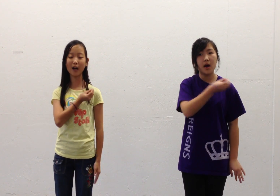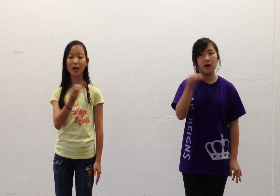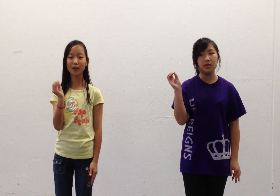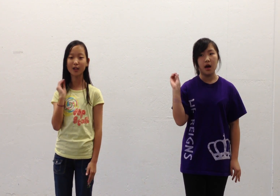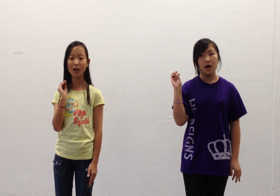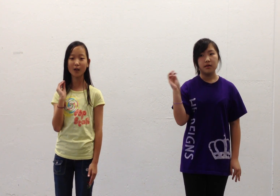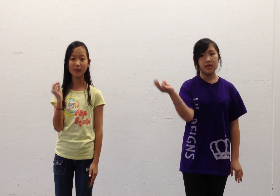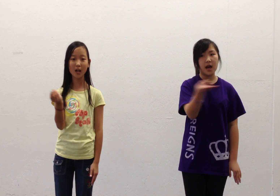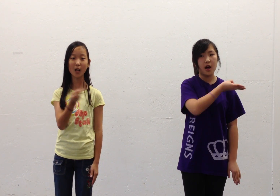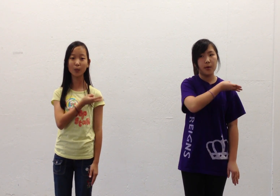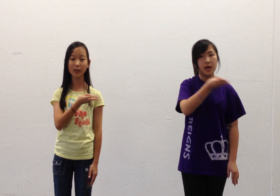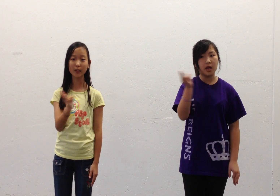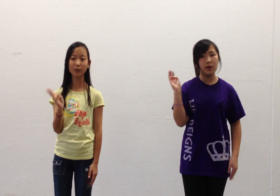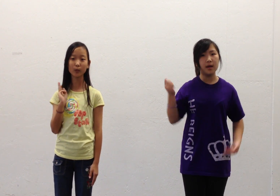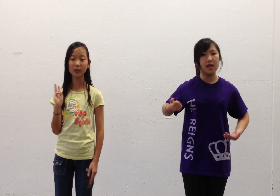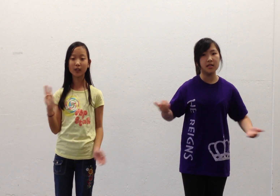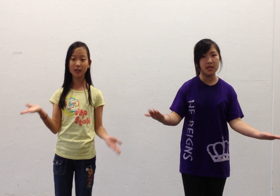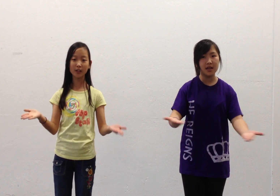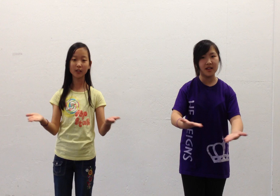ourselves that we receive,